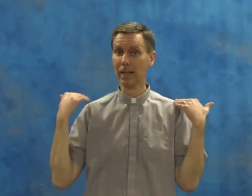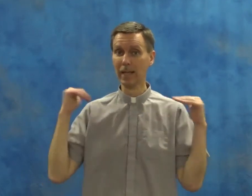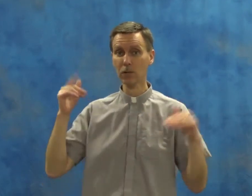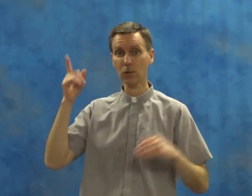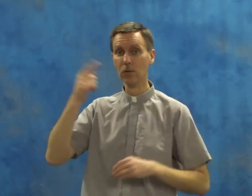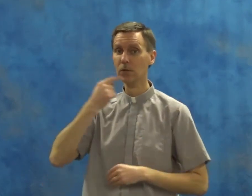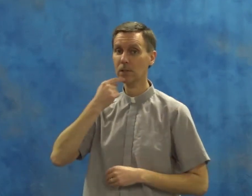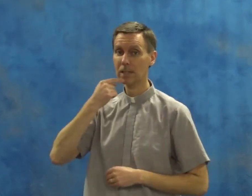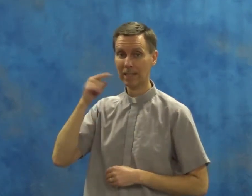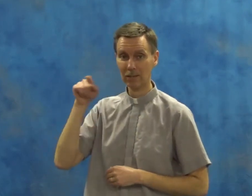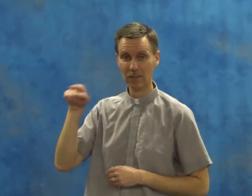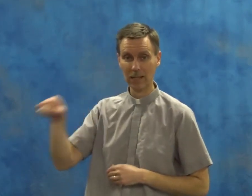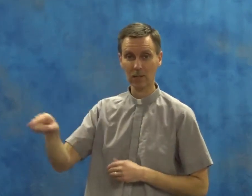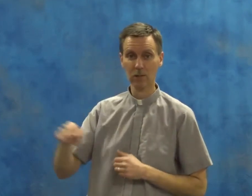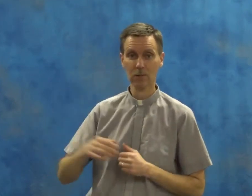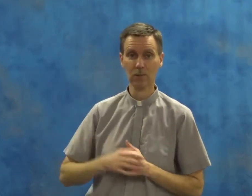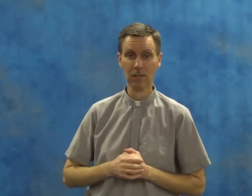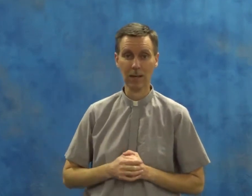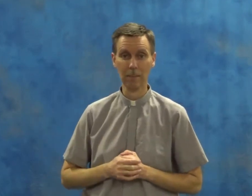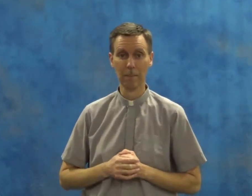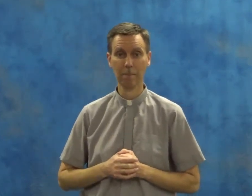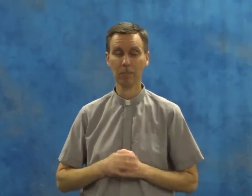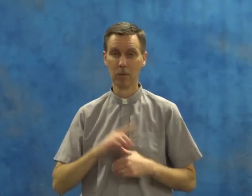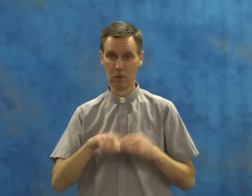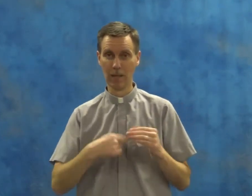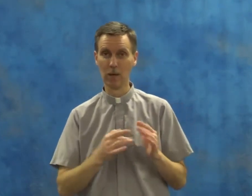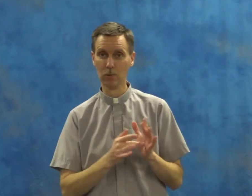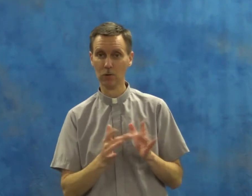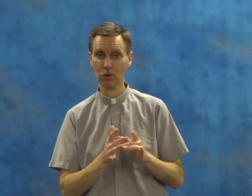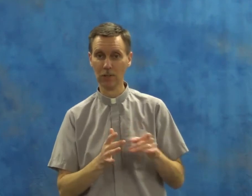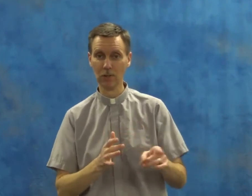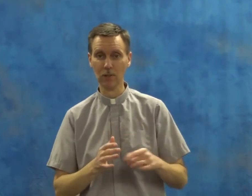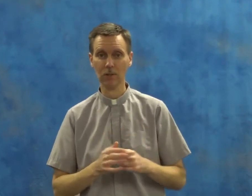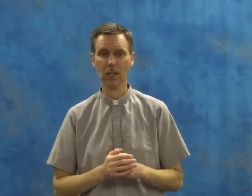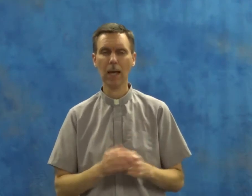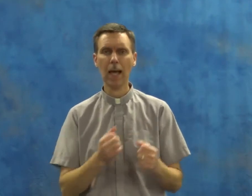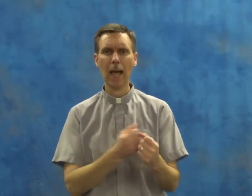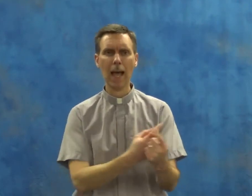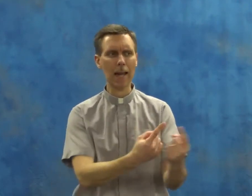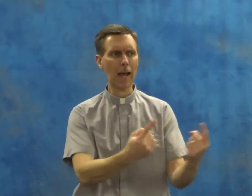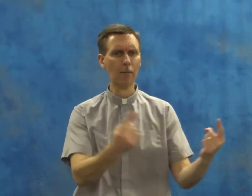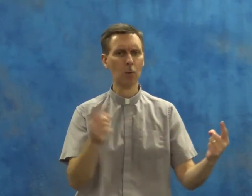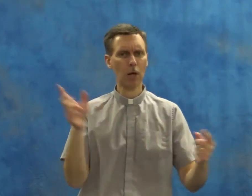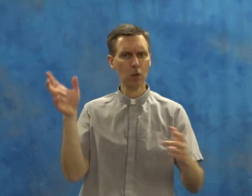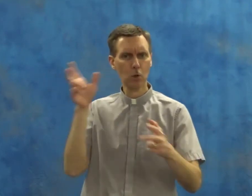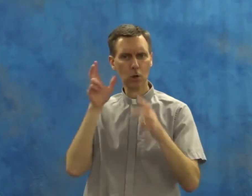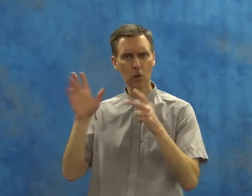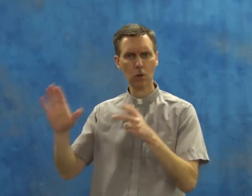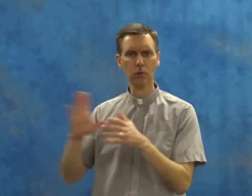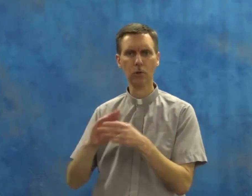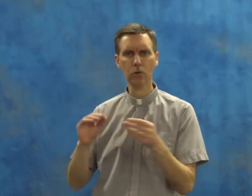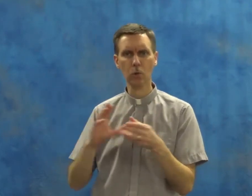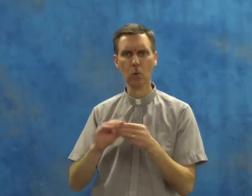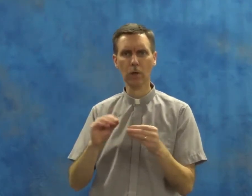angels had said to them about Jesus. And everyone who heard their story